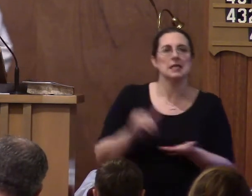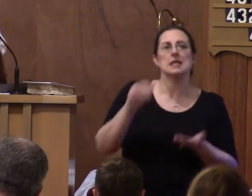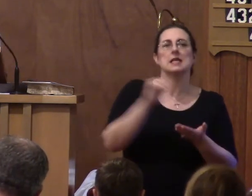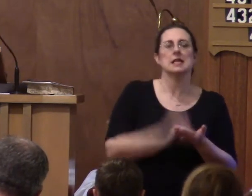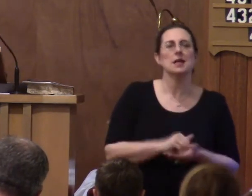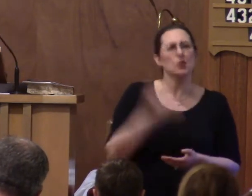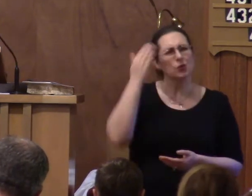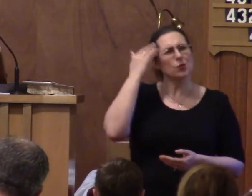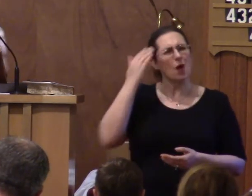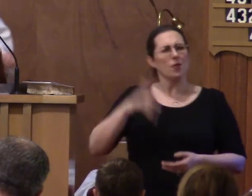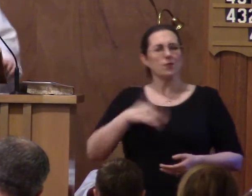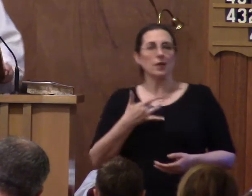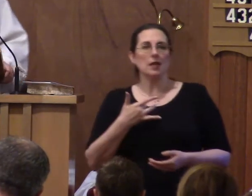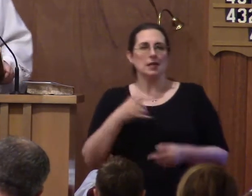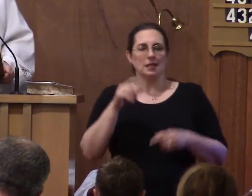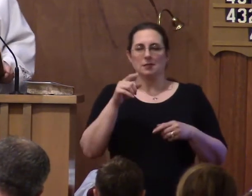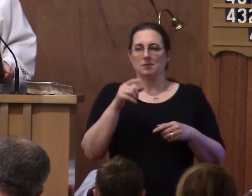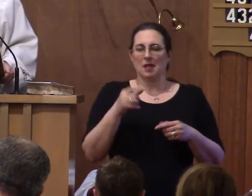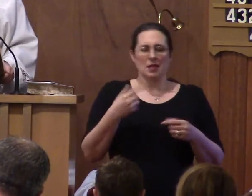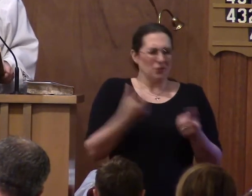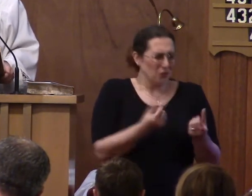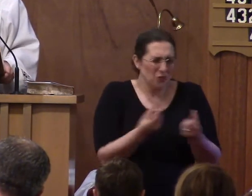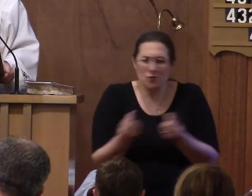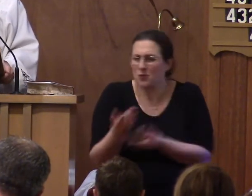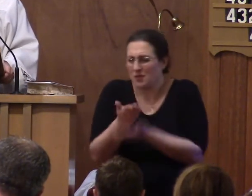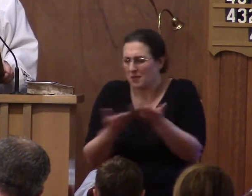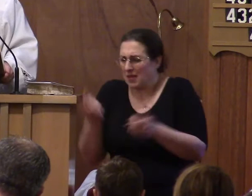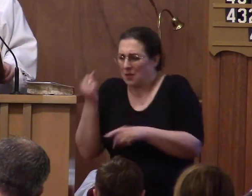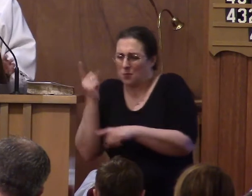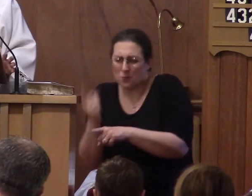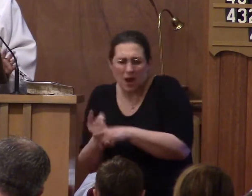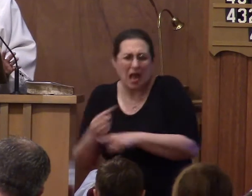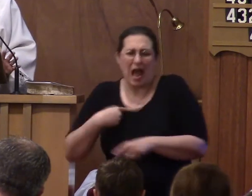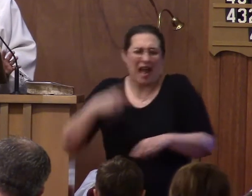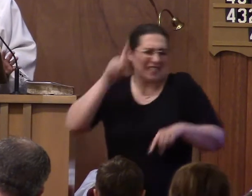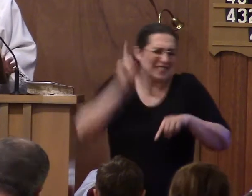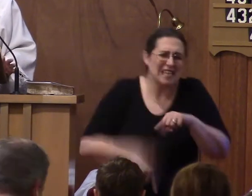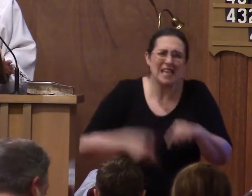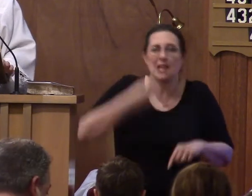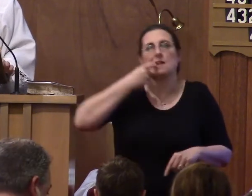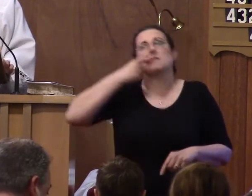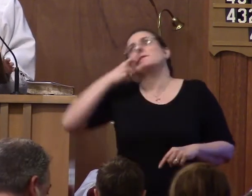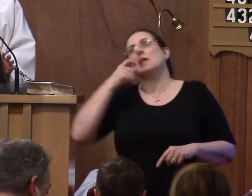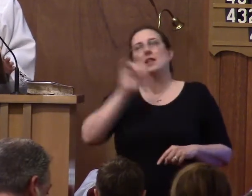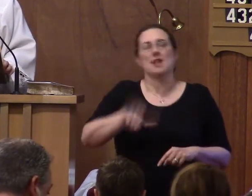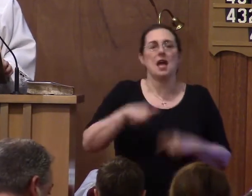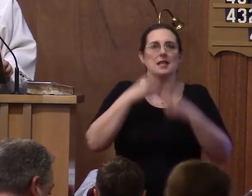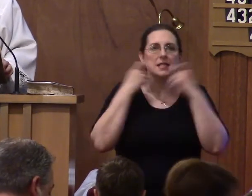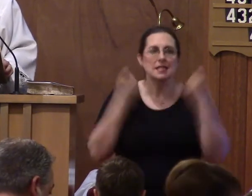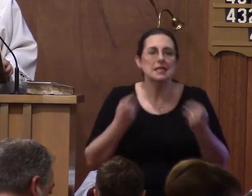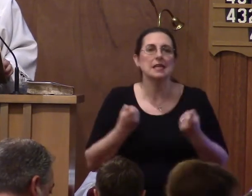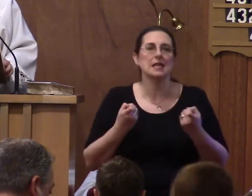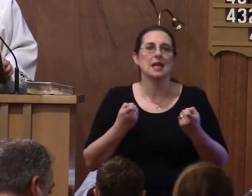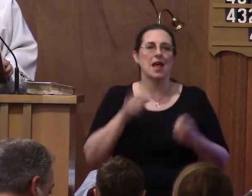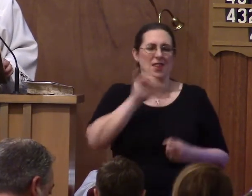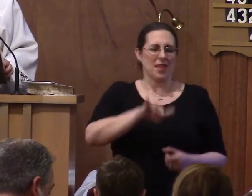you can't do anything right. You're addicted to that sin, to that desire, to